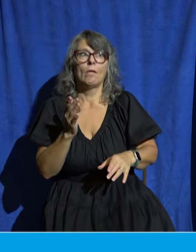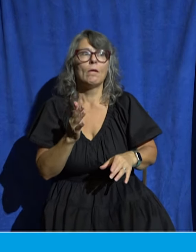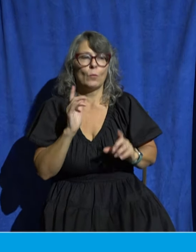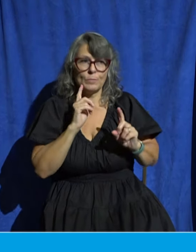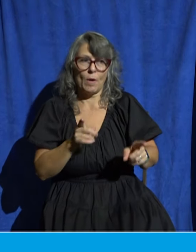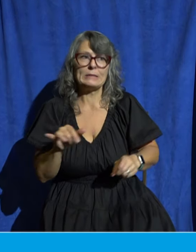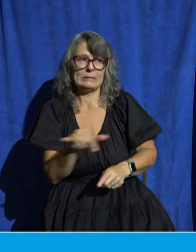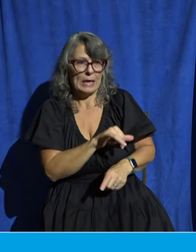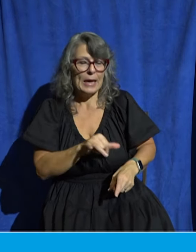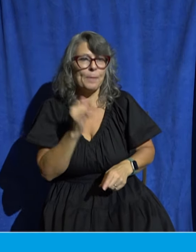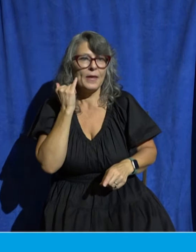church with our spiritual gifting.